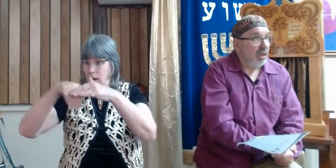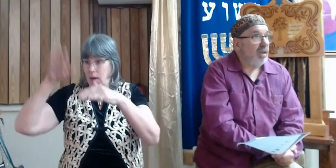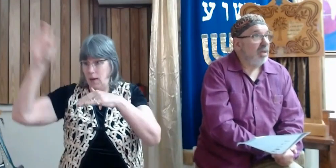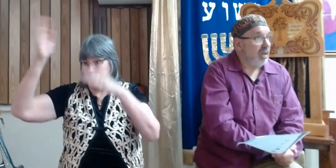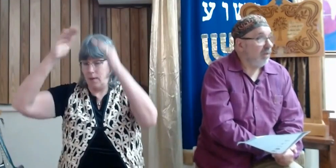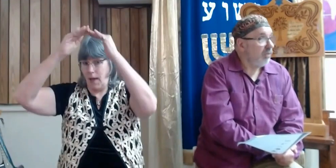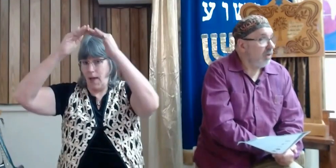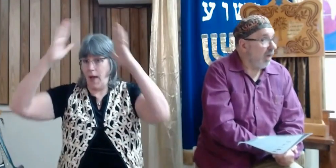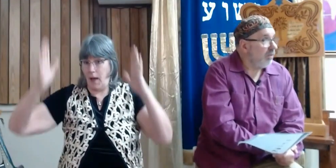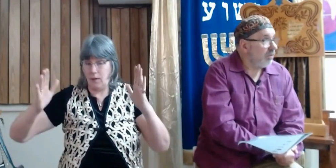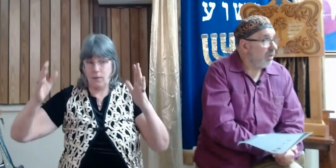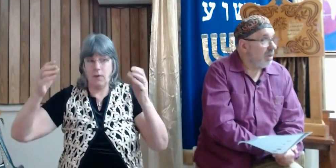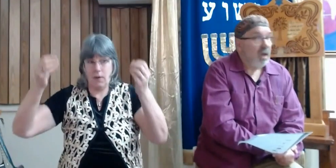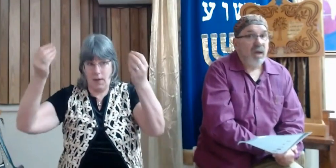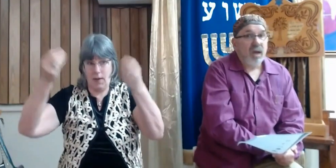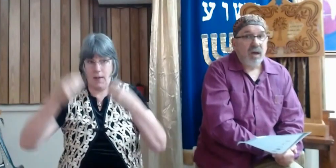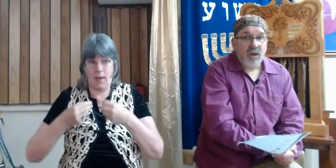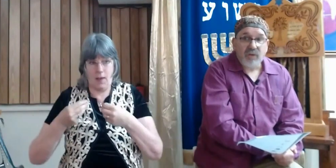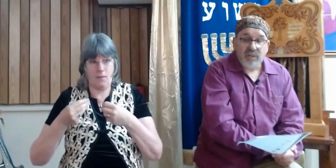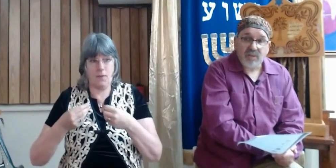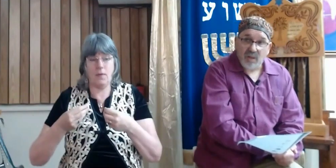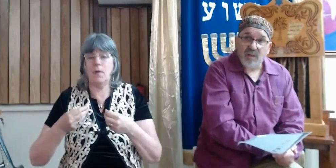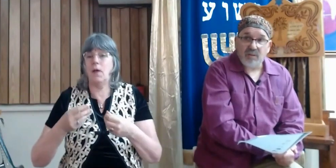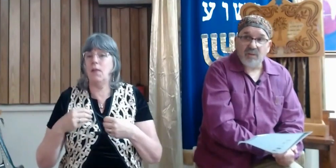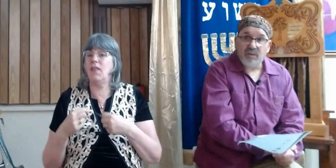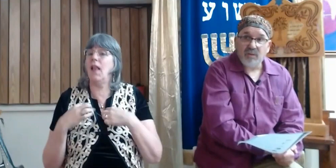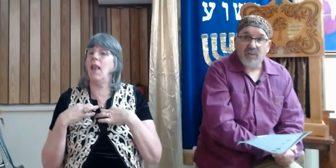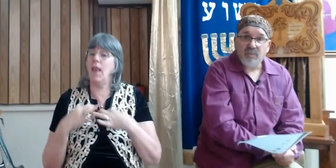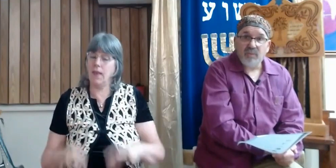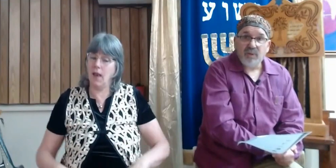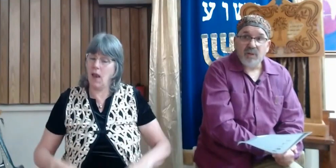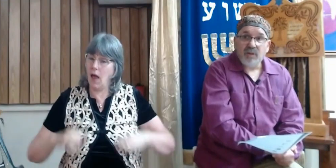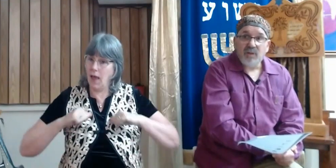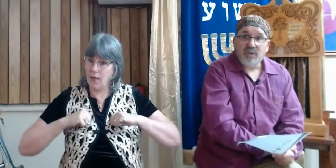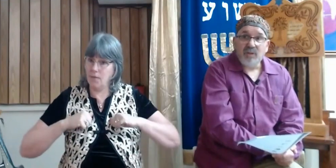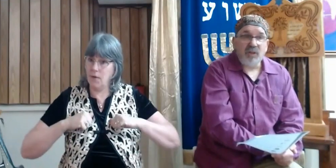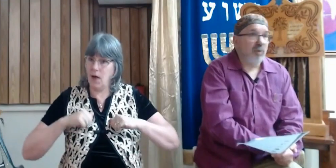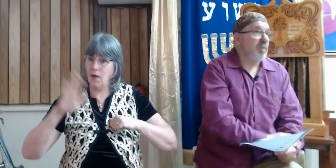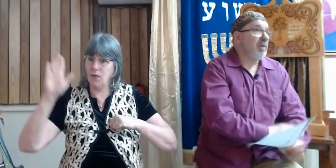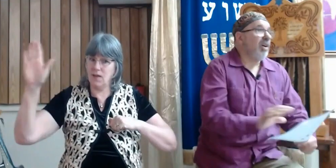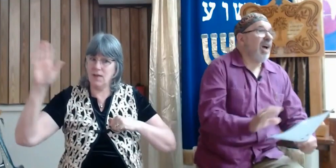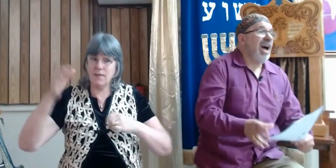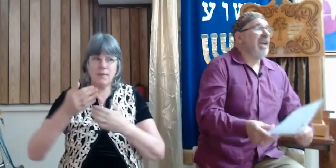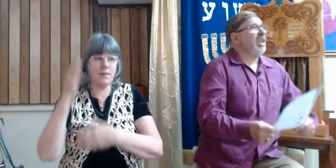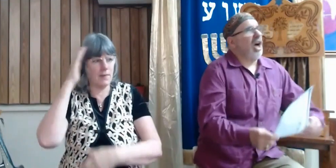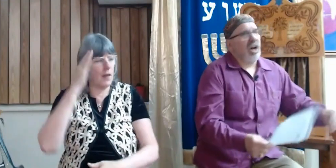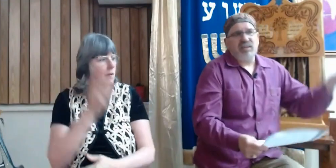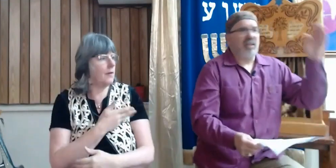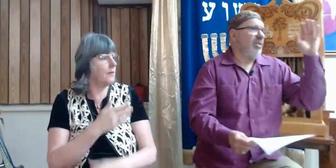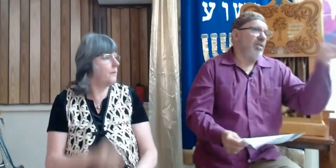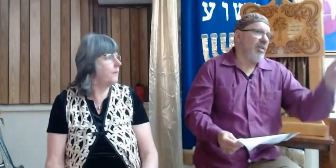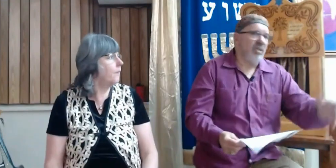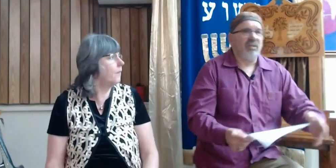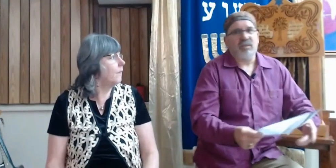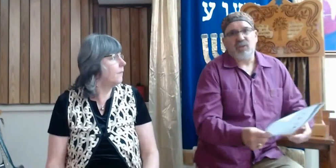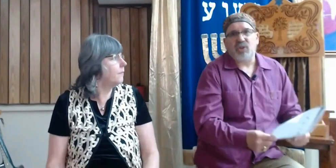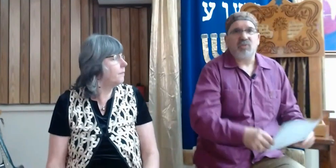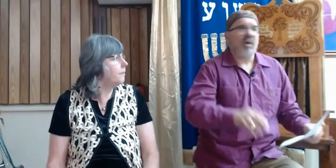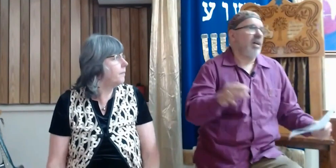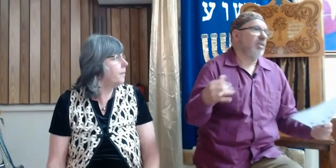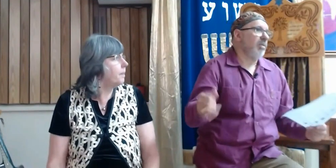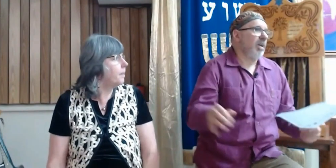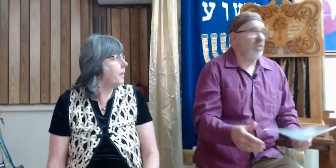he gave the life of his son. you know, people talk, God, the Lord,